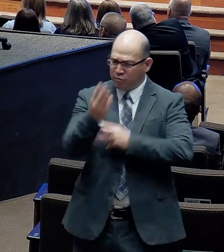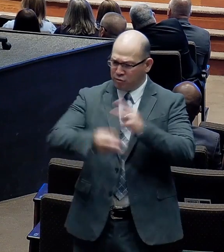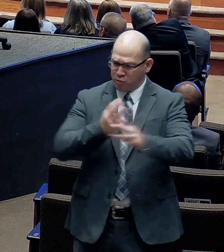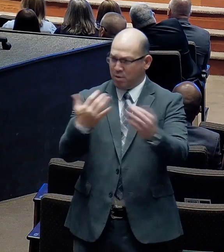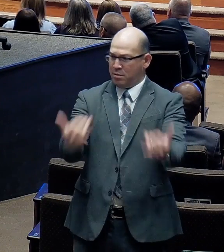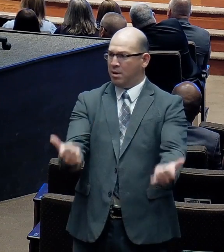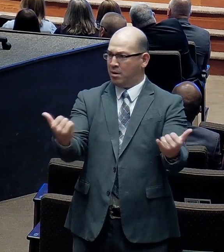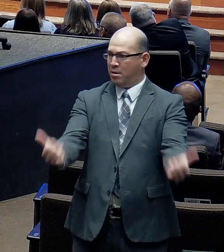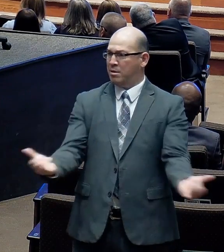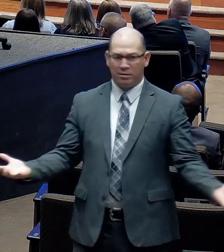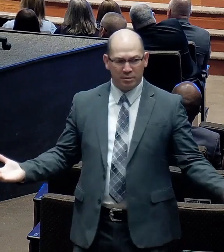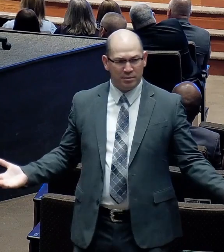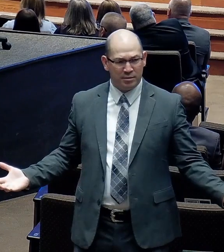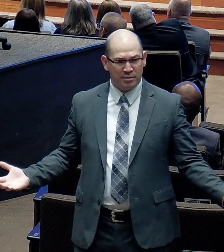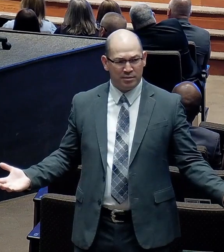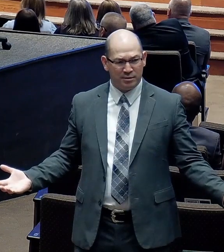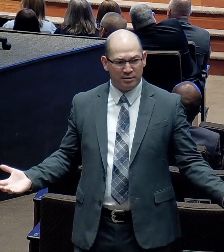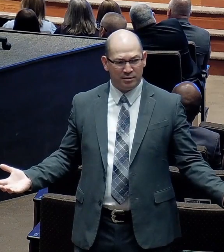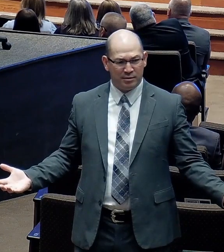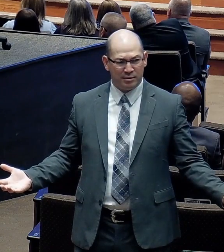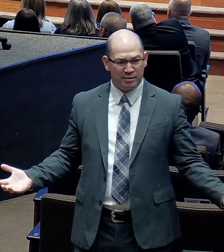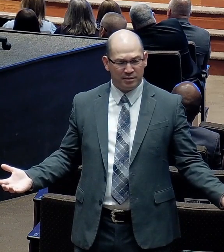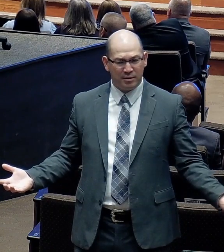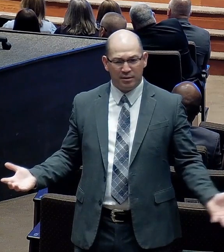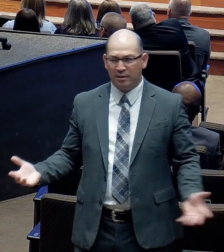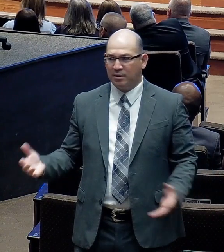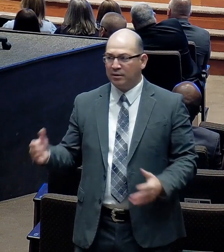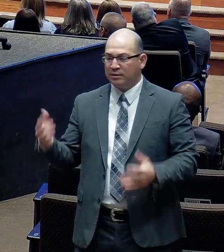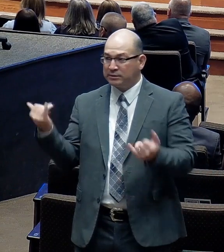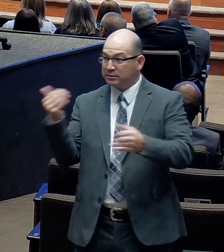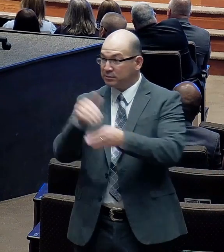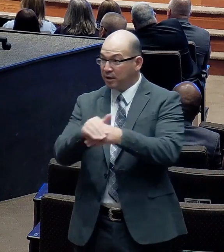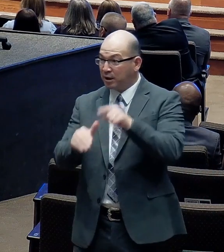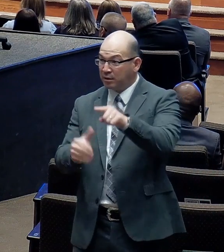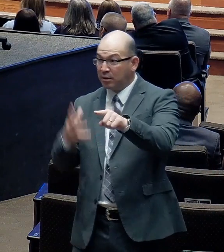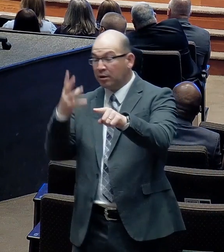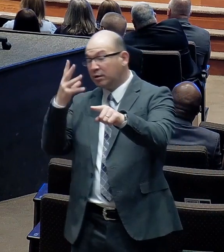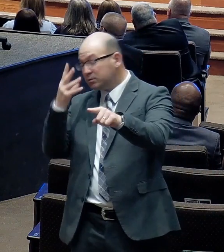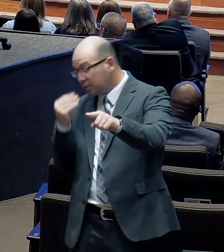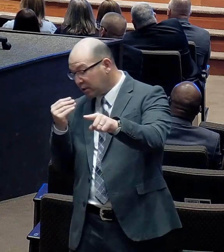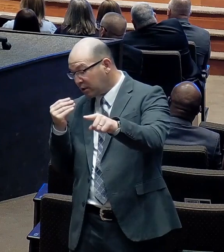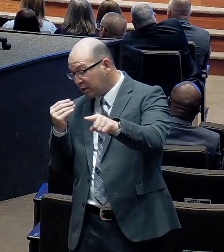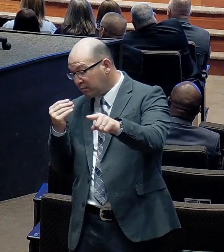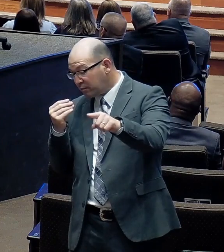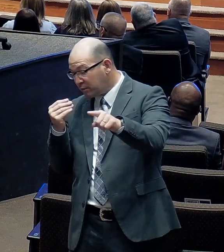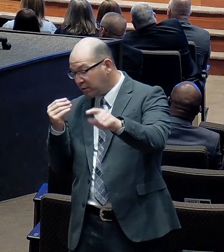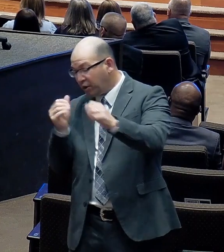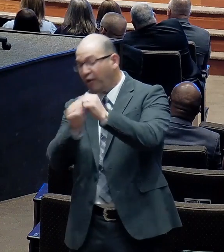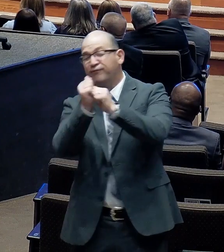And when you go to bed tonight. Somebody will be waking up somewhere. Preaching the gospel. As a.